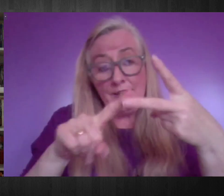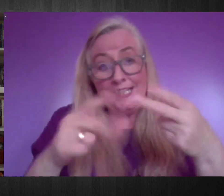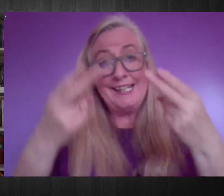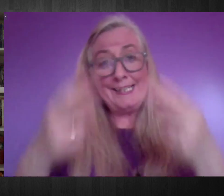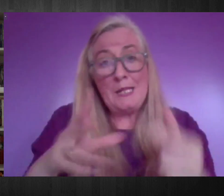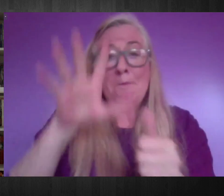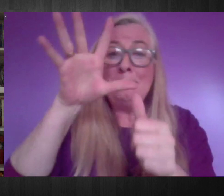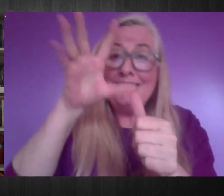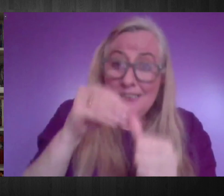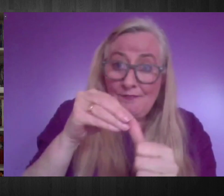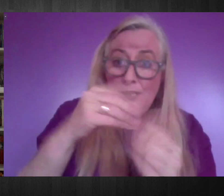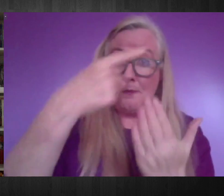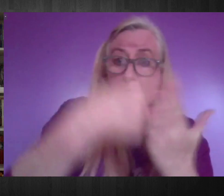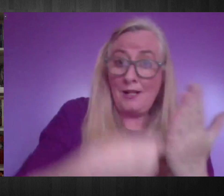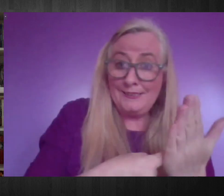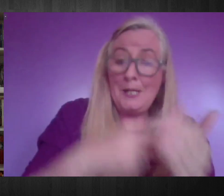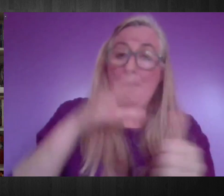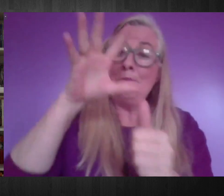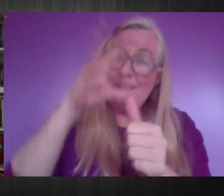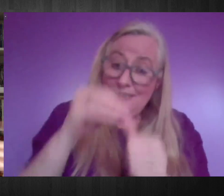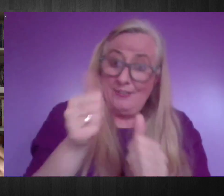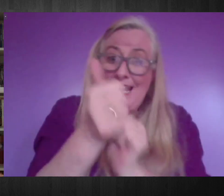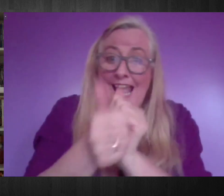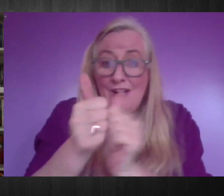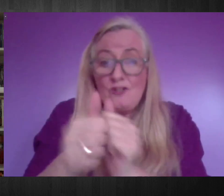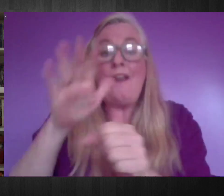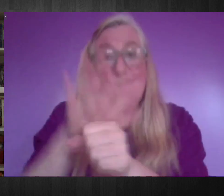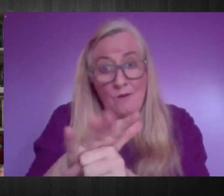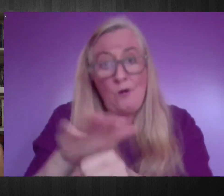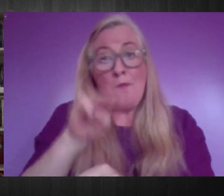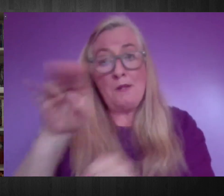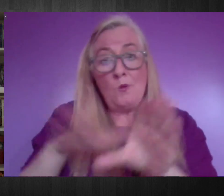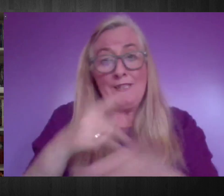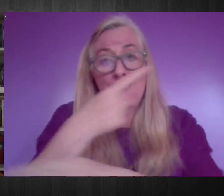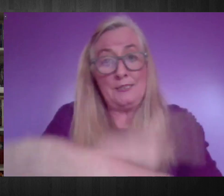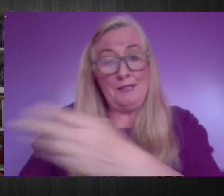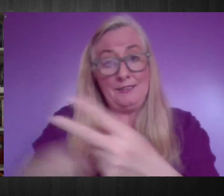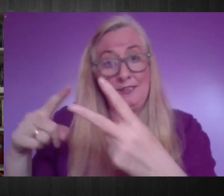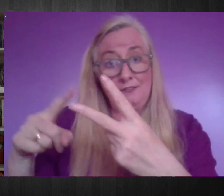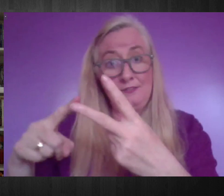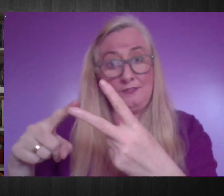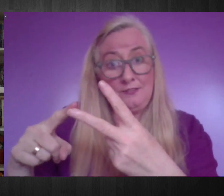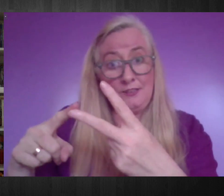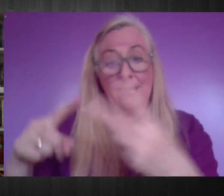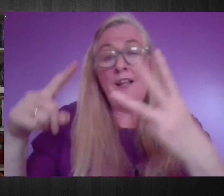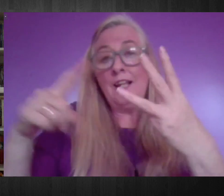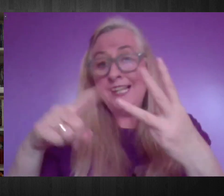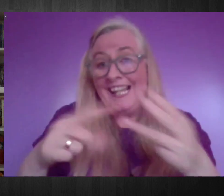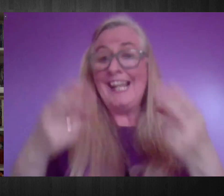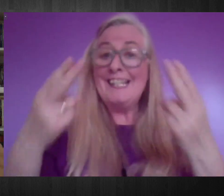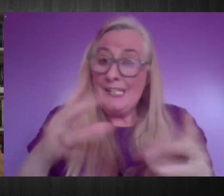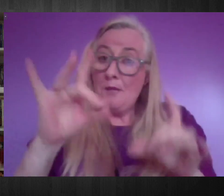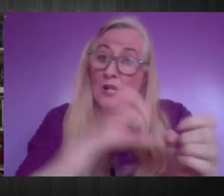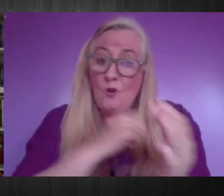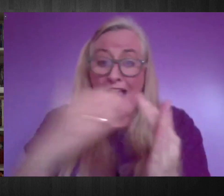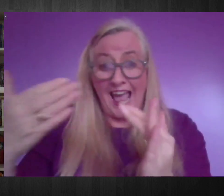and specific actions to include persons with disabilities. So we need a twin track approach. Of course, we will need to make sure that accessibility is